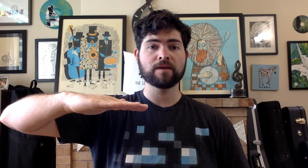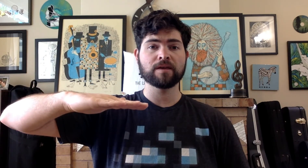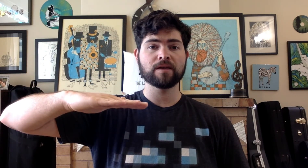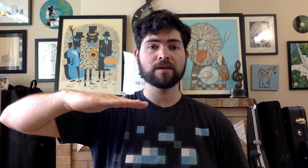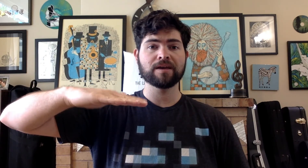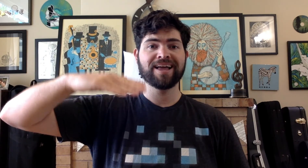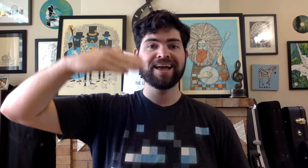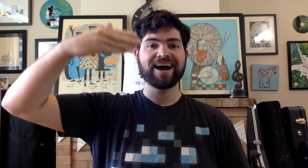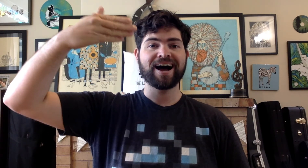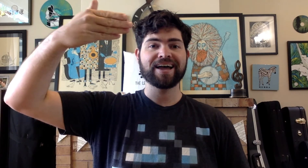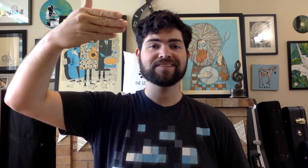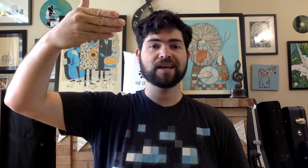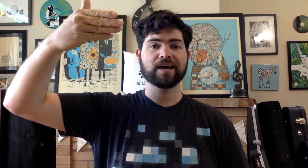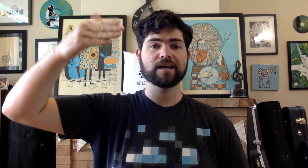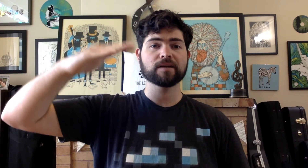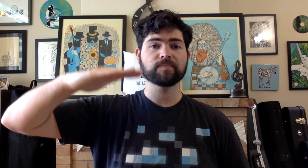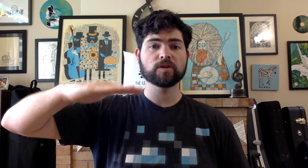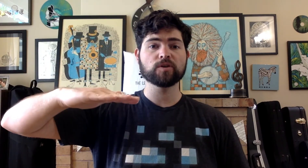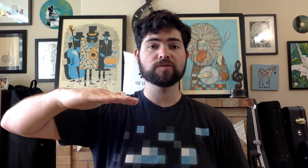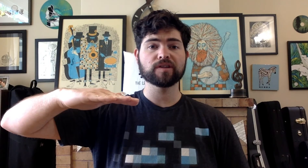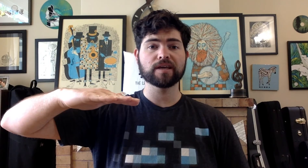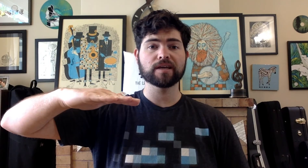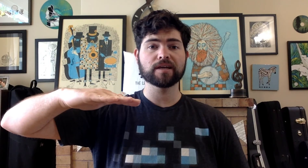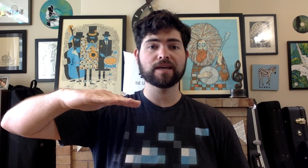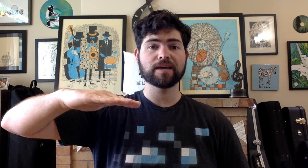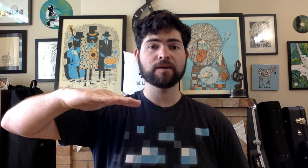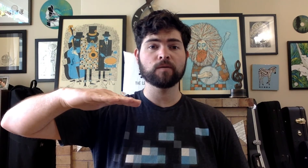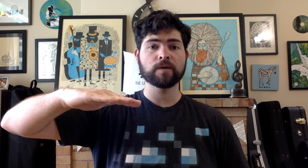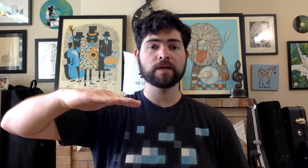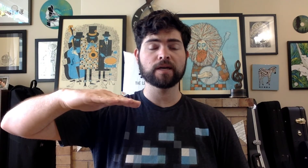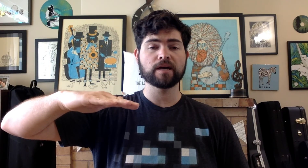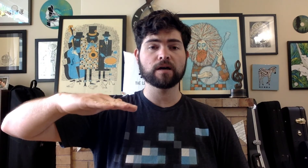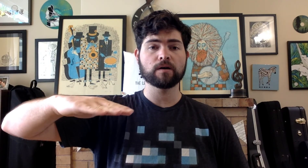I sign you sing here we go